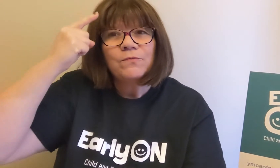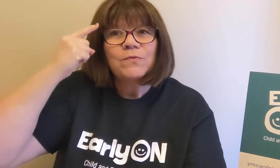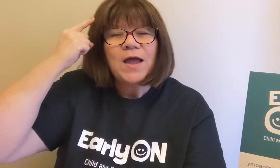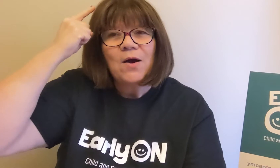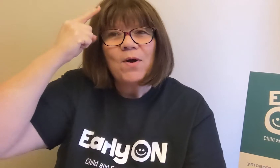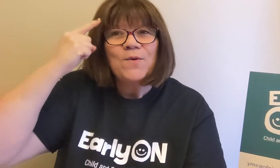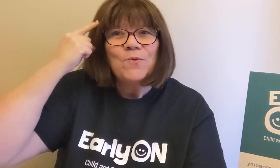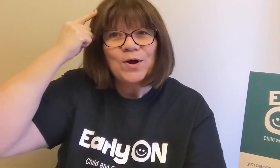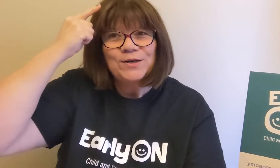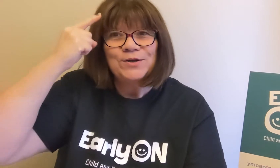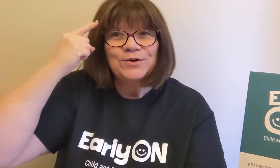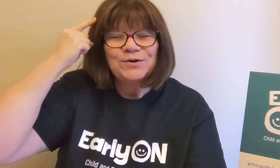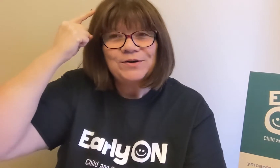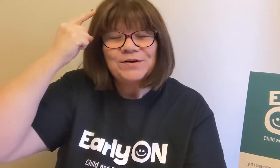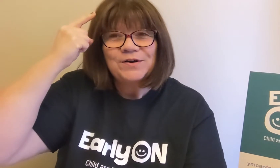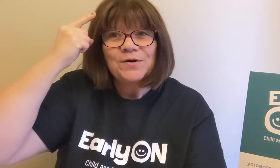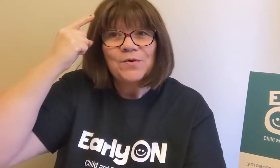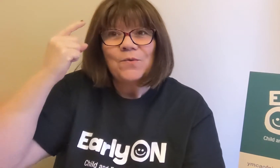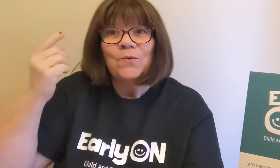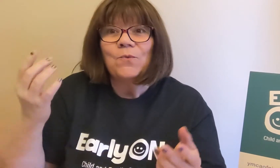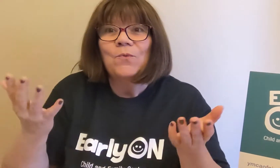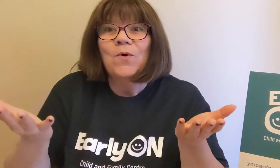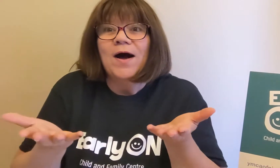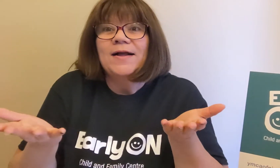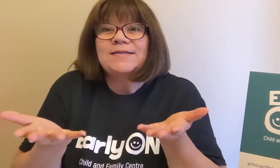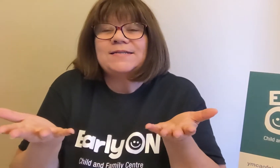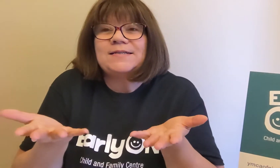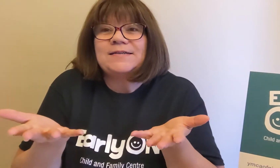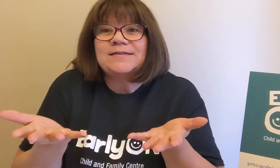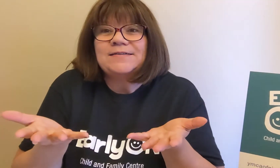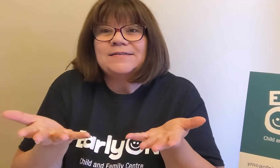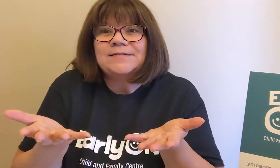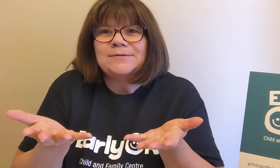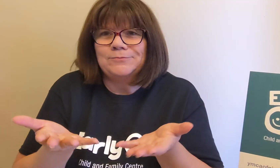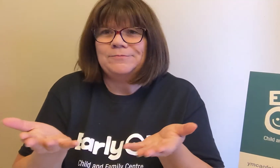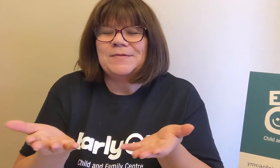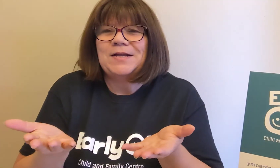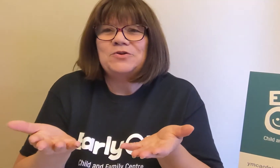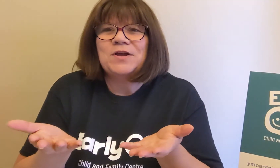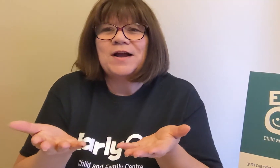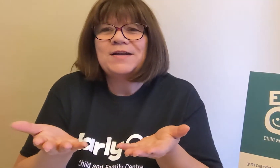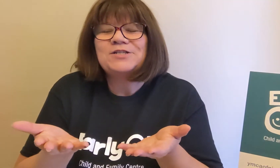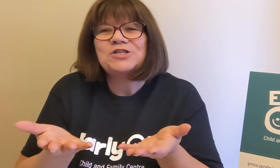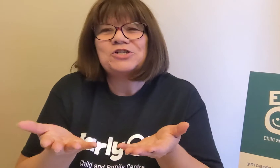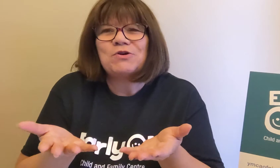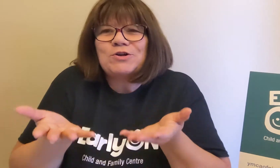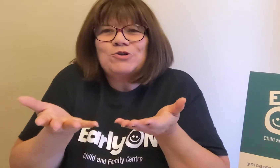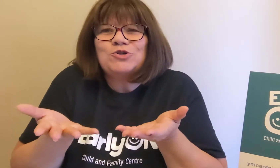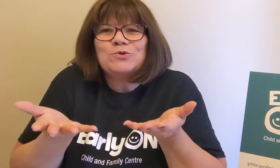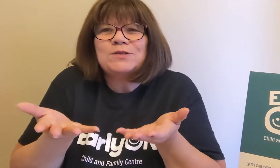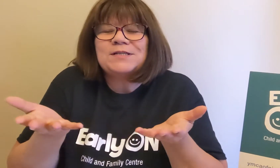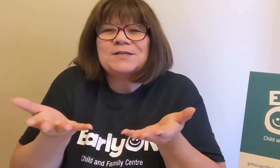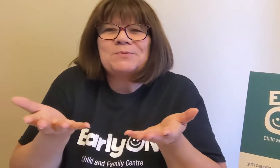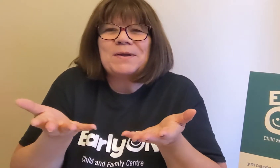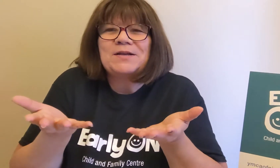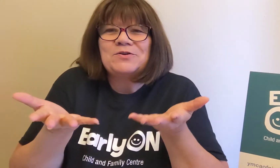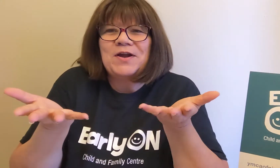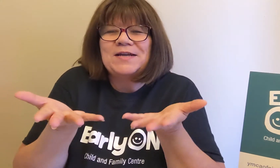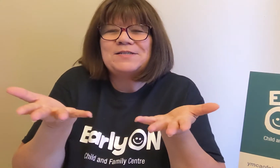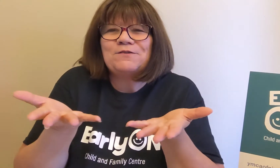How I wonder what and you can kind of just shrug your shoulders a little bit. Your hands are